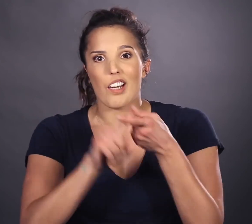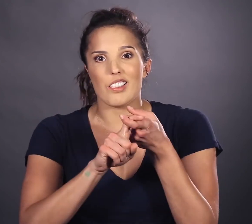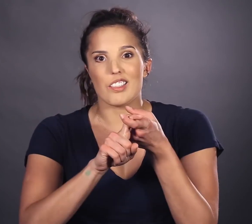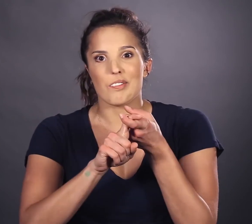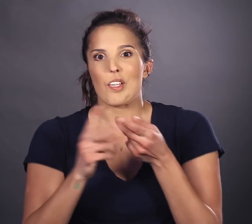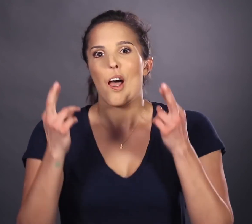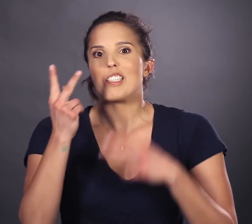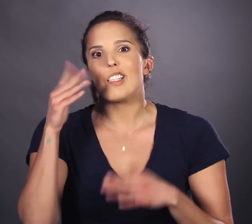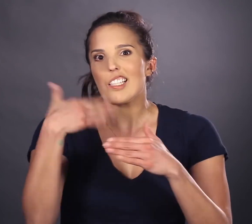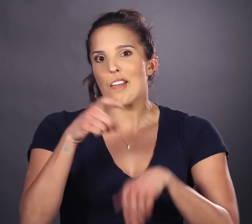friends Hope to see you next time